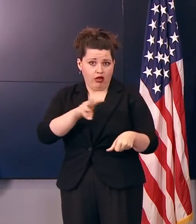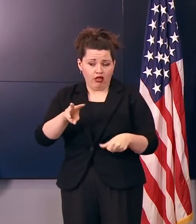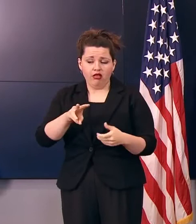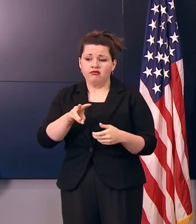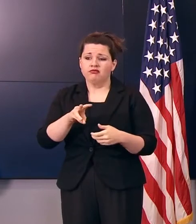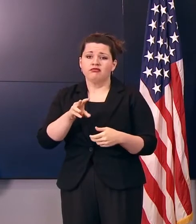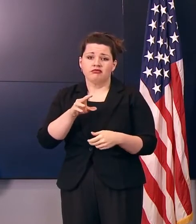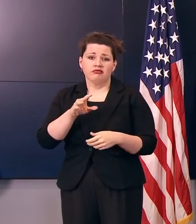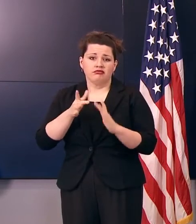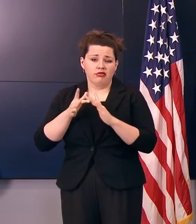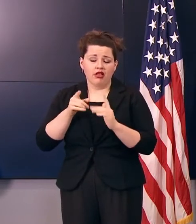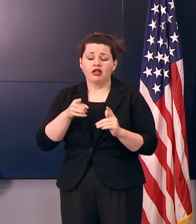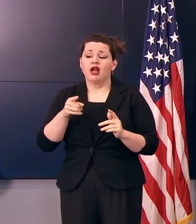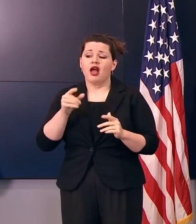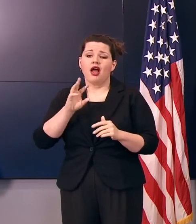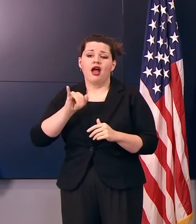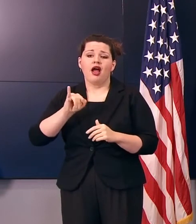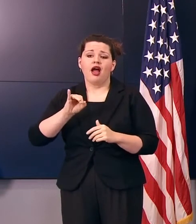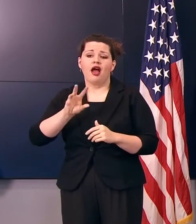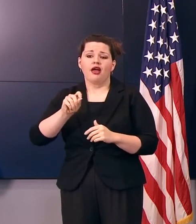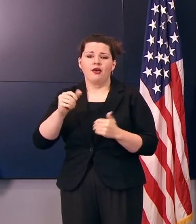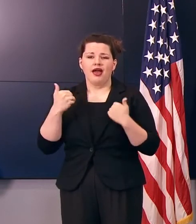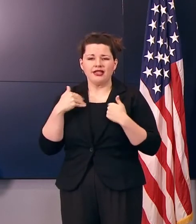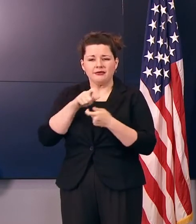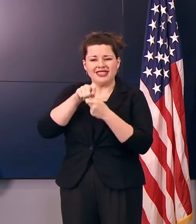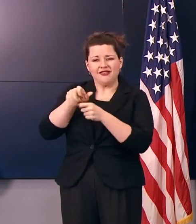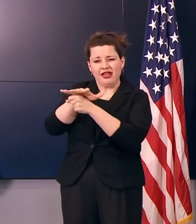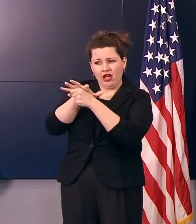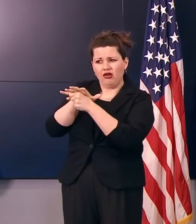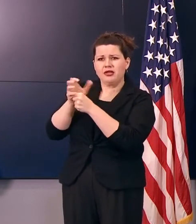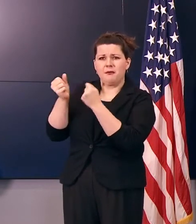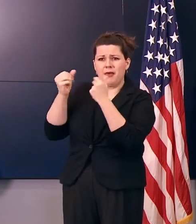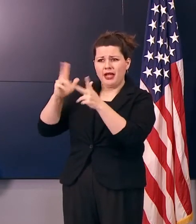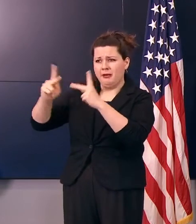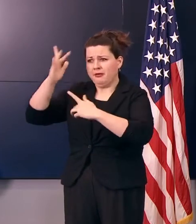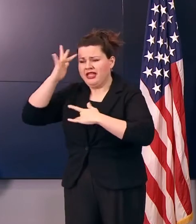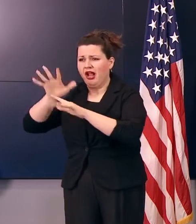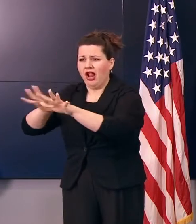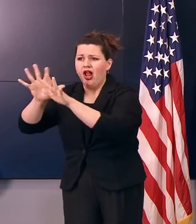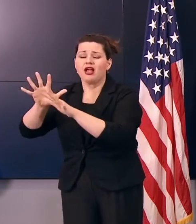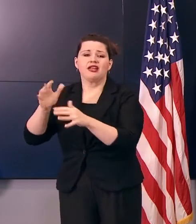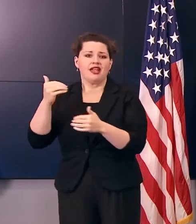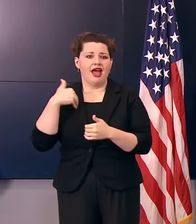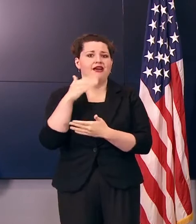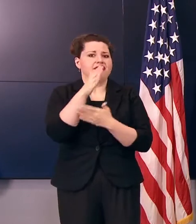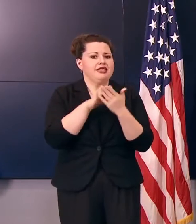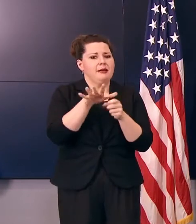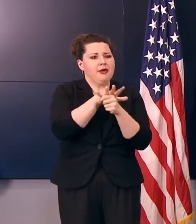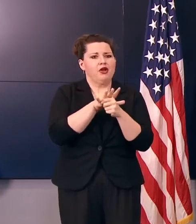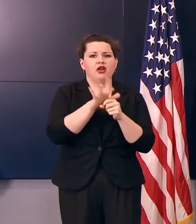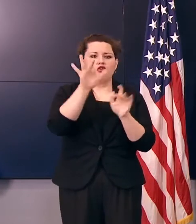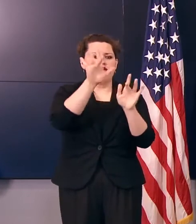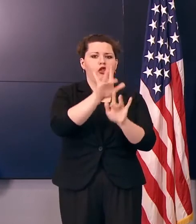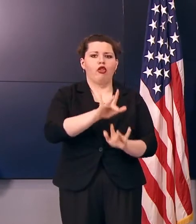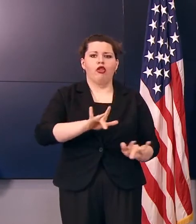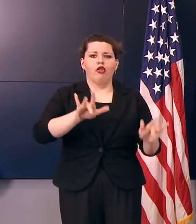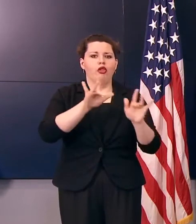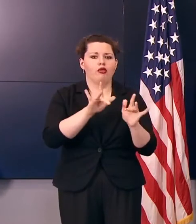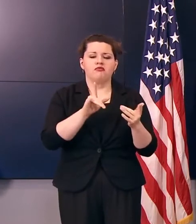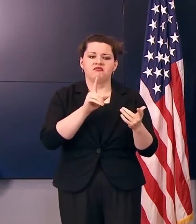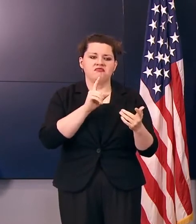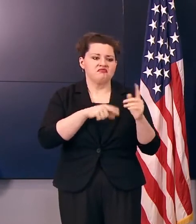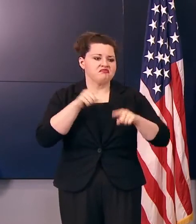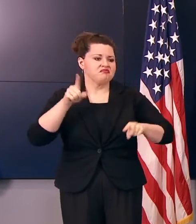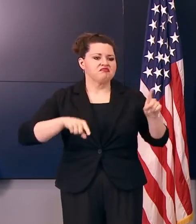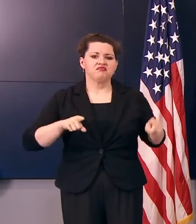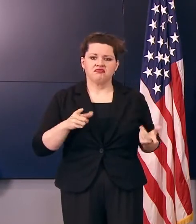Iowa has specific locations where virus activity is widespread, and we have areas where virus activity is sporadic